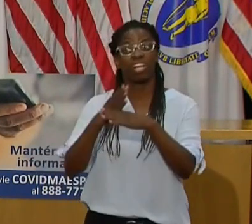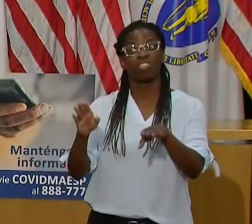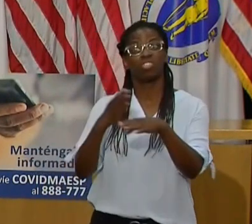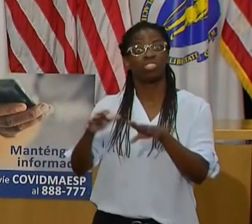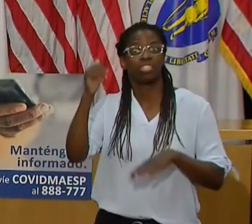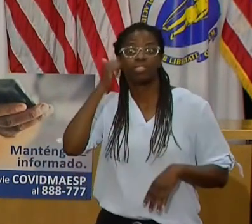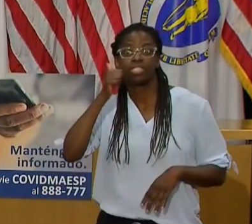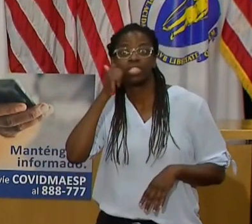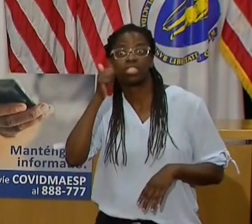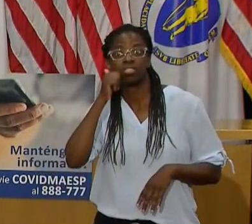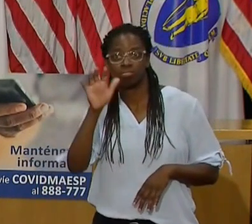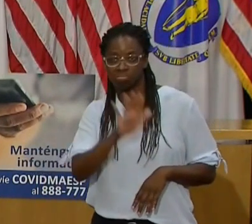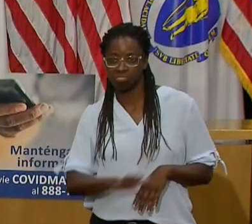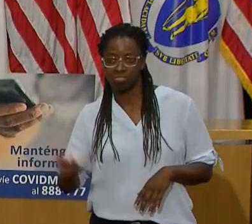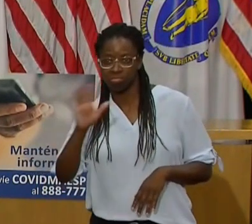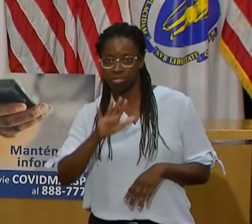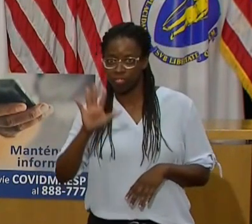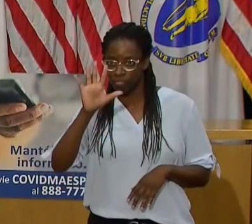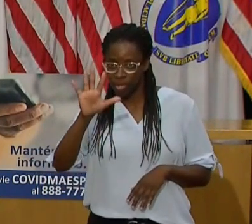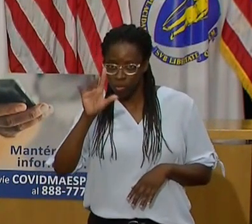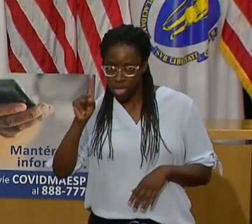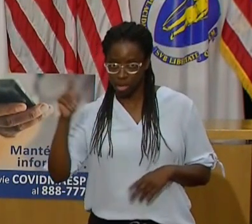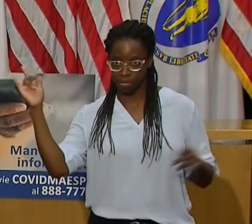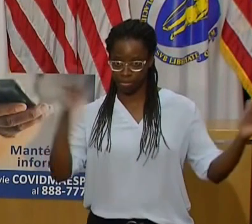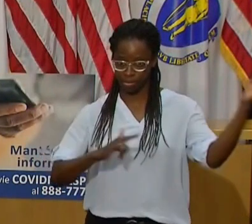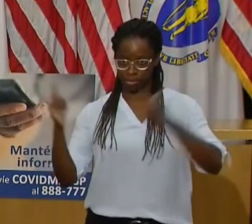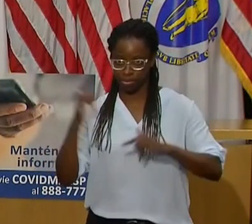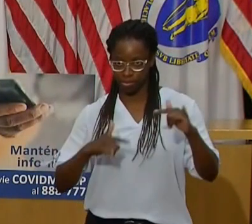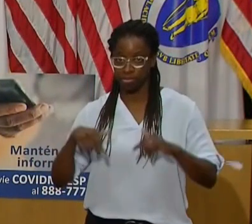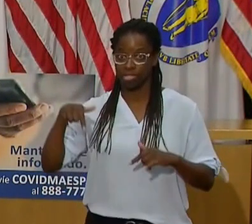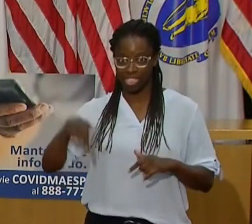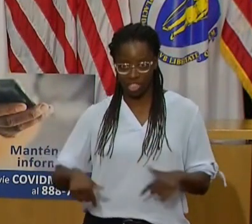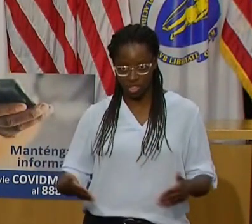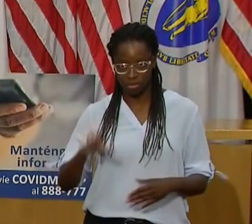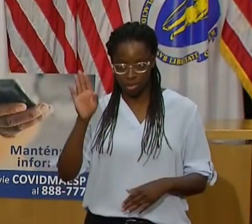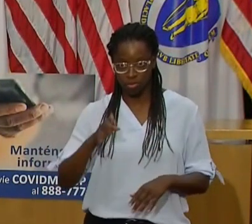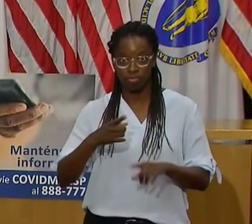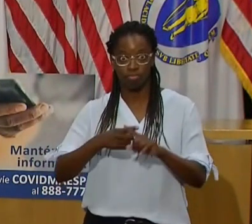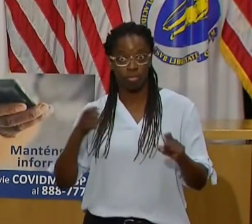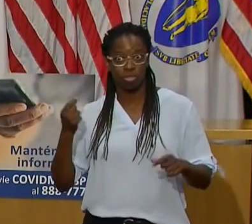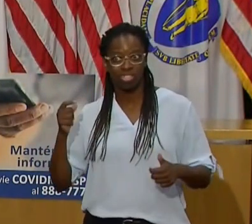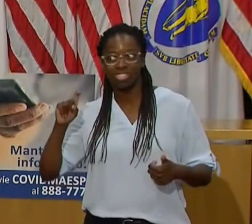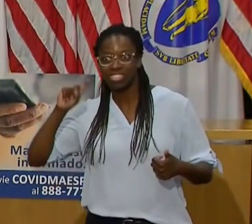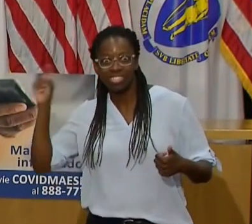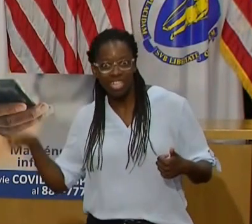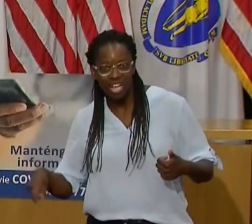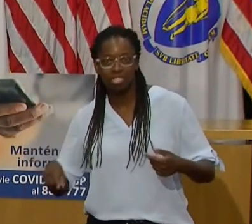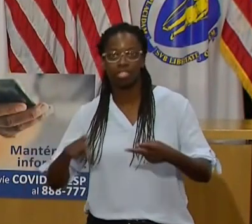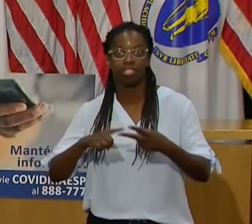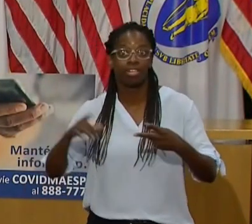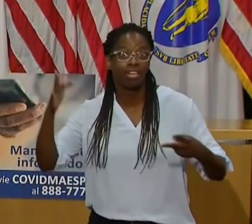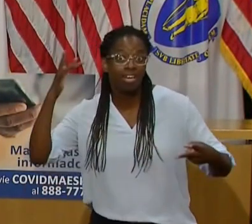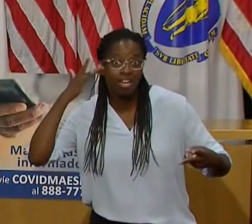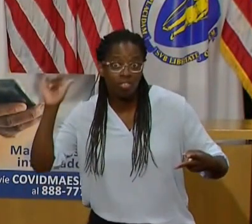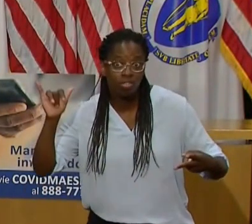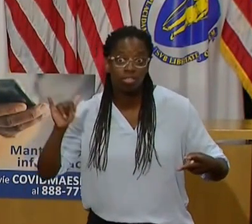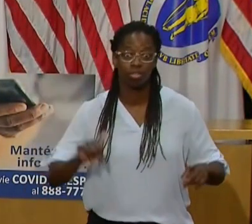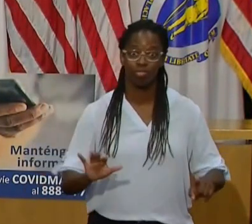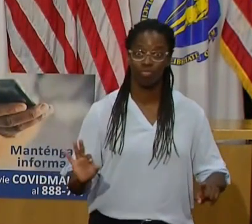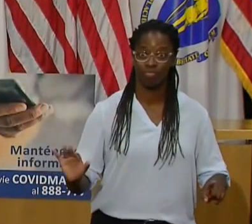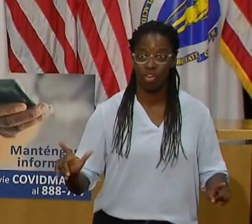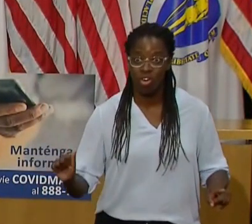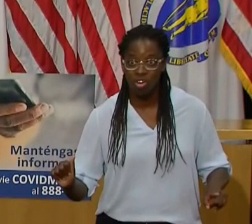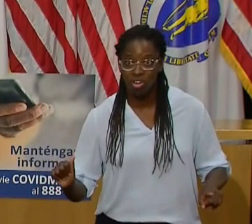Florida, California, and Texas, where COVID-19 cases and fatalities are on the rise. So as Governor Baker emphasized,